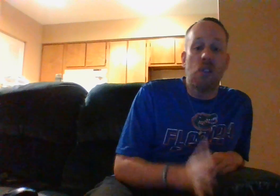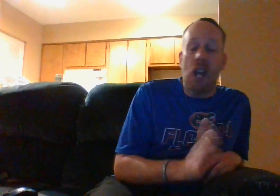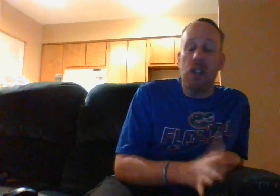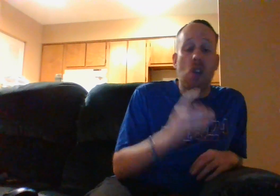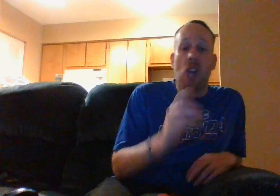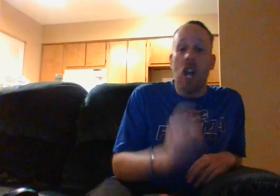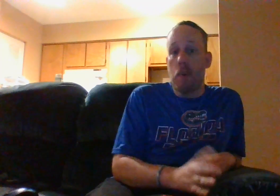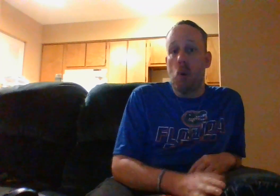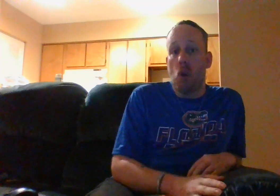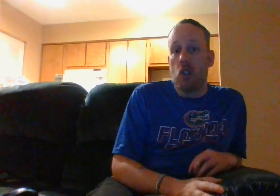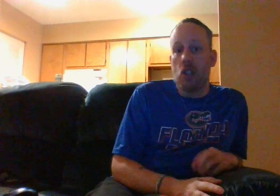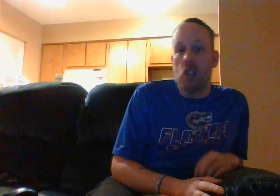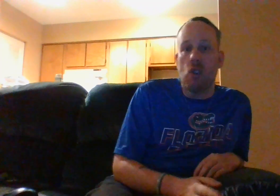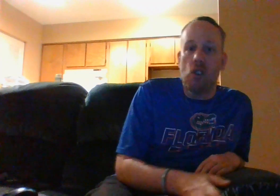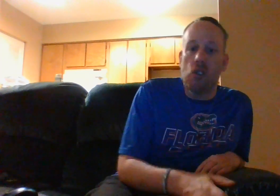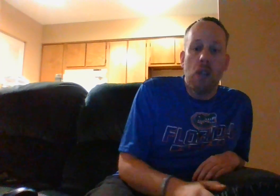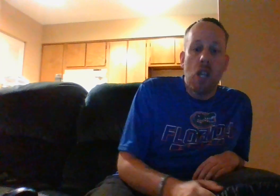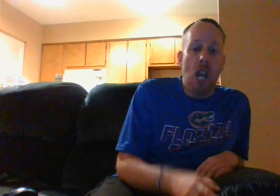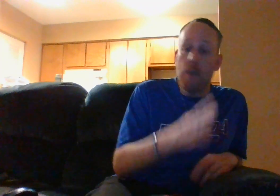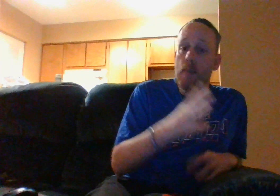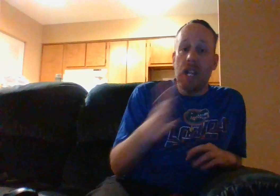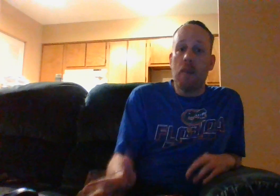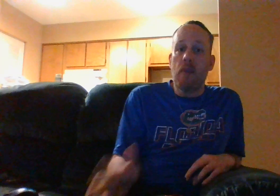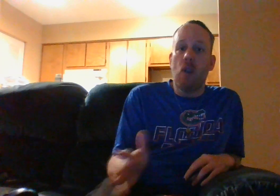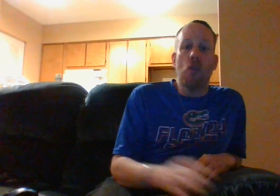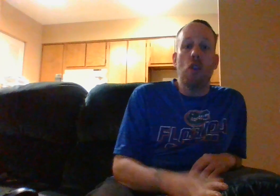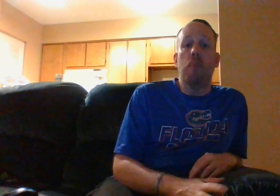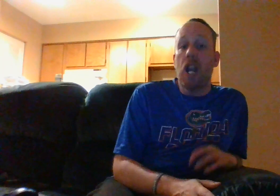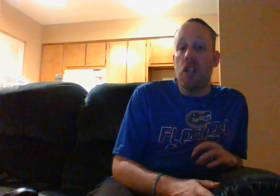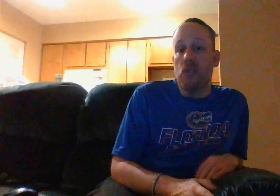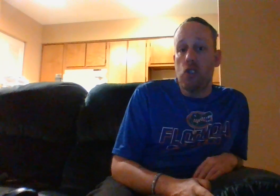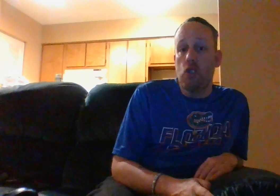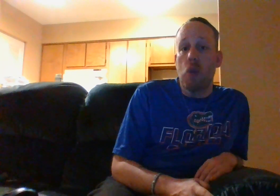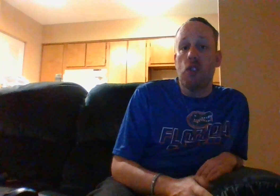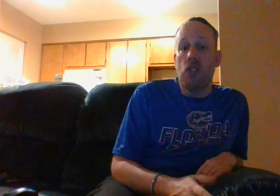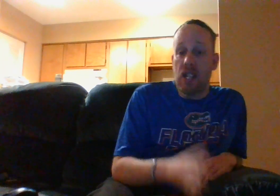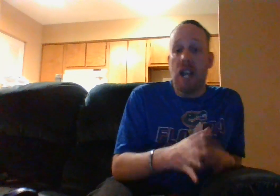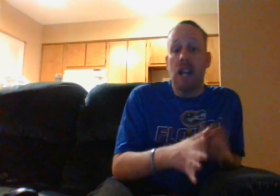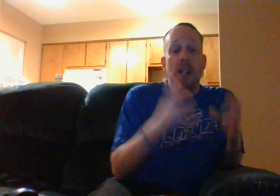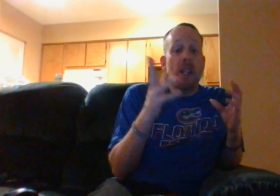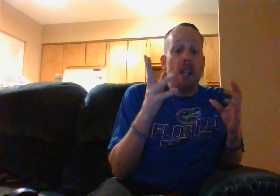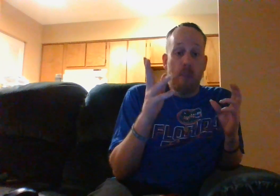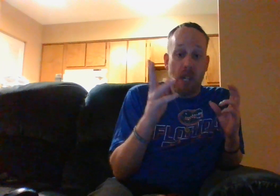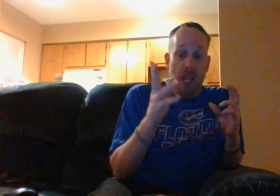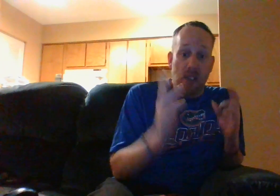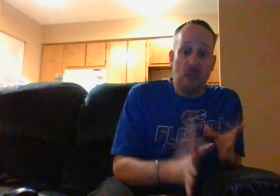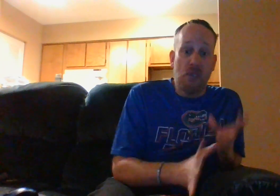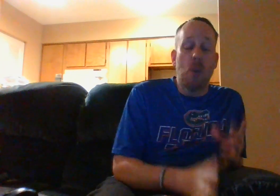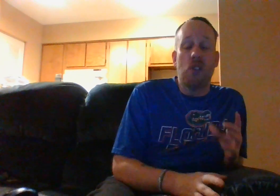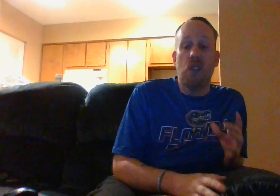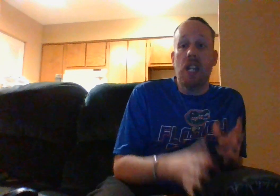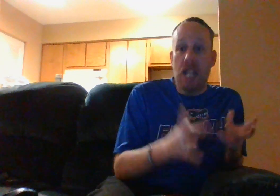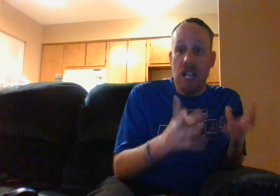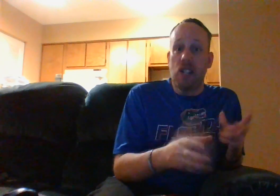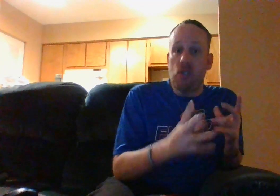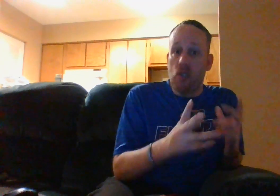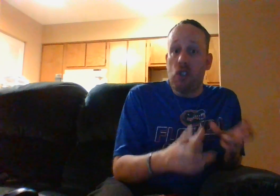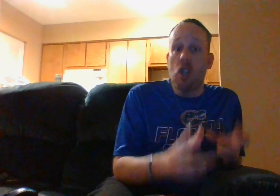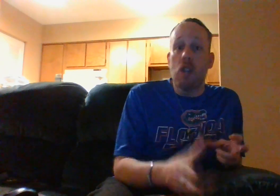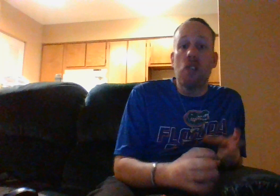to say this i think a lot of people are going to enjoy this it may not be for everyone but i definitely do want to say that but i definitely do want to say it's going to